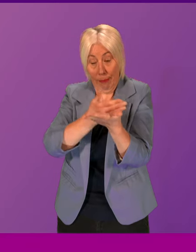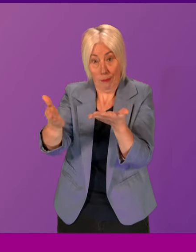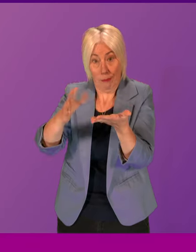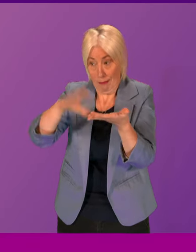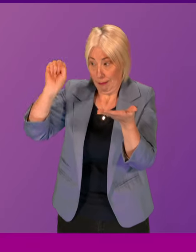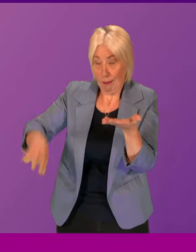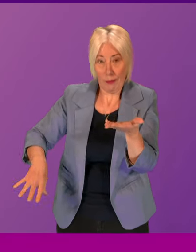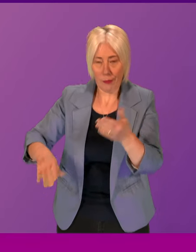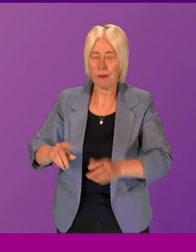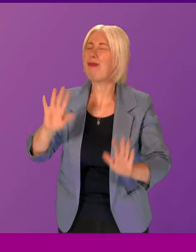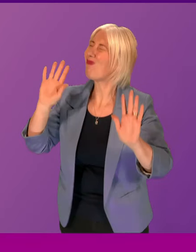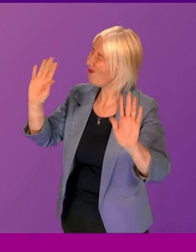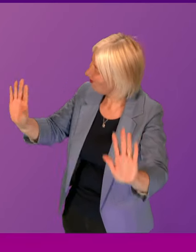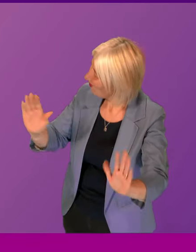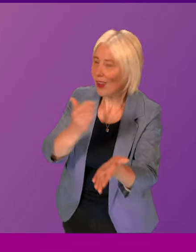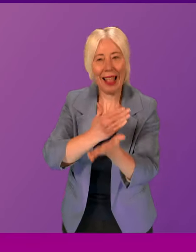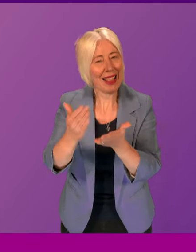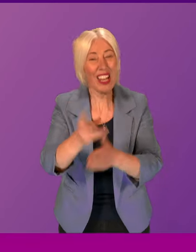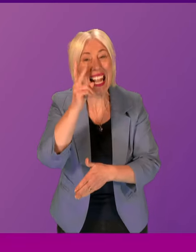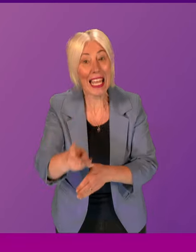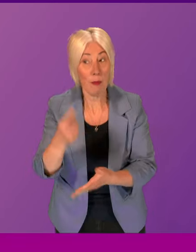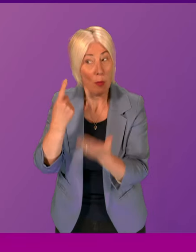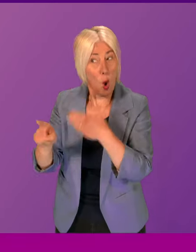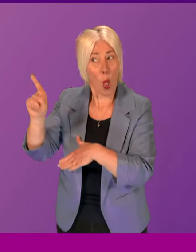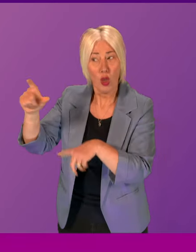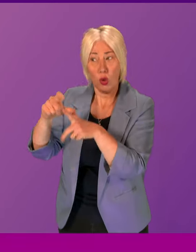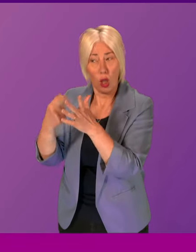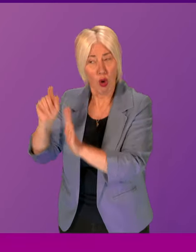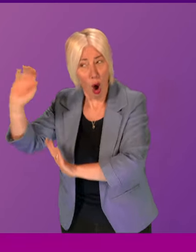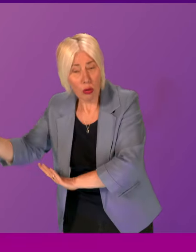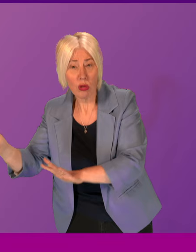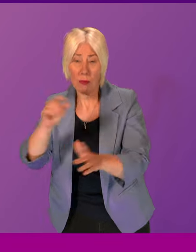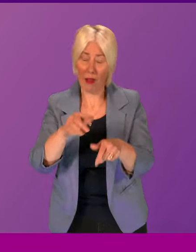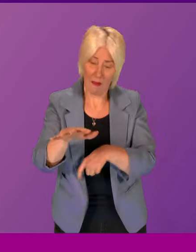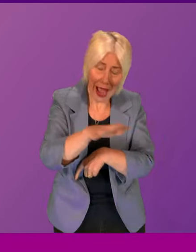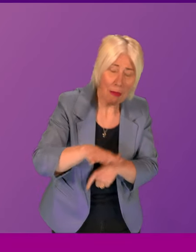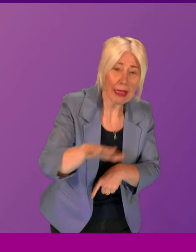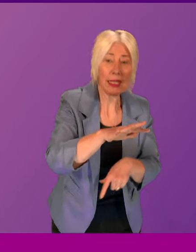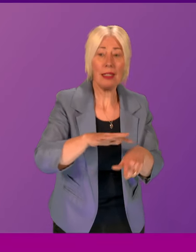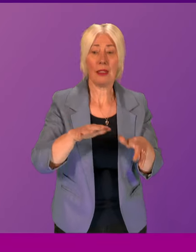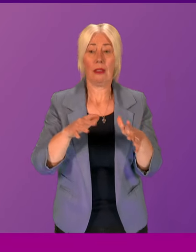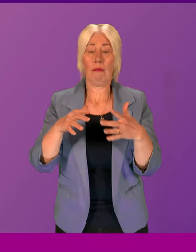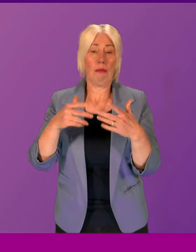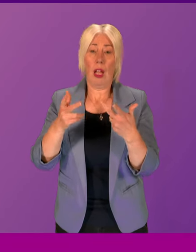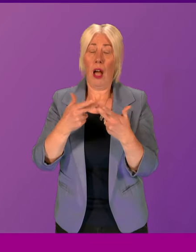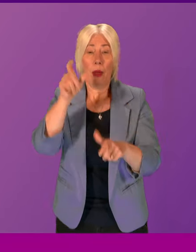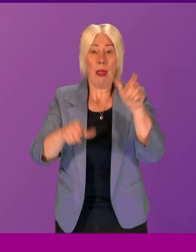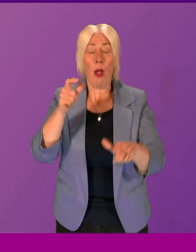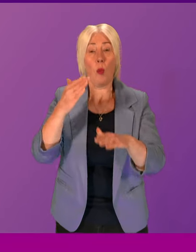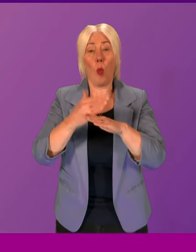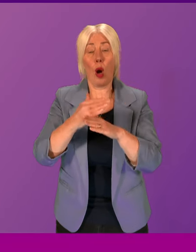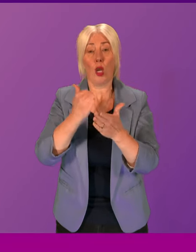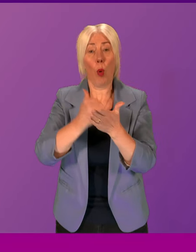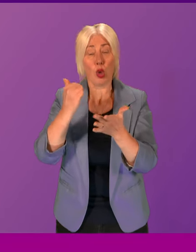give clarity once again, not just to Douglas Ross, but to Mary's family, to all the other sub-postmasters,